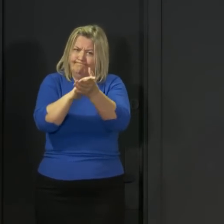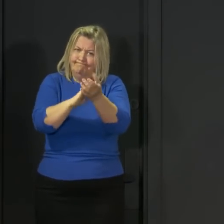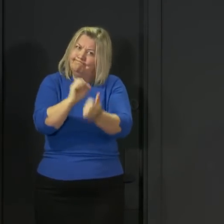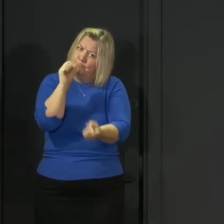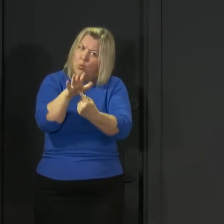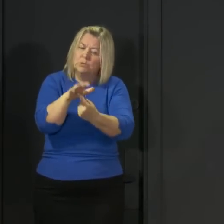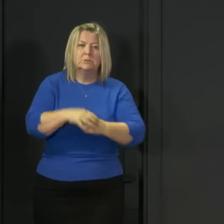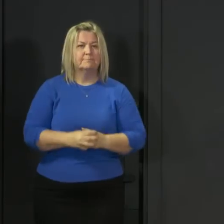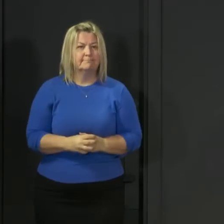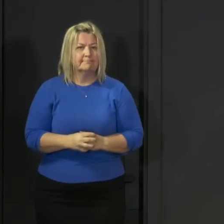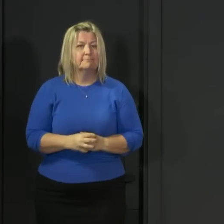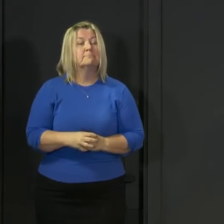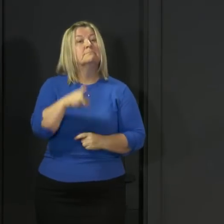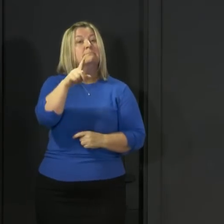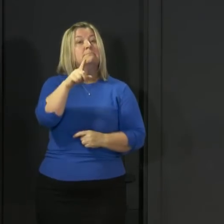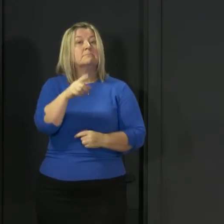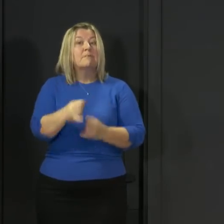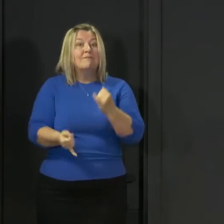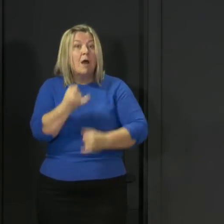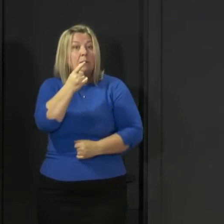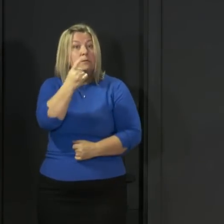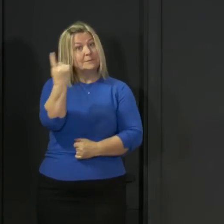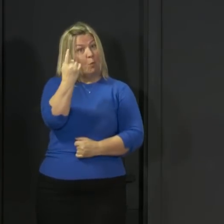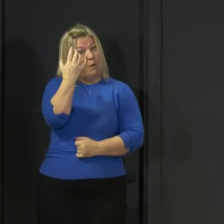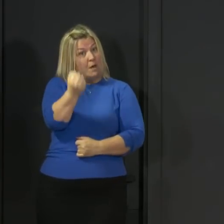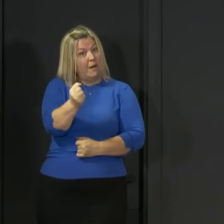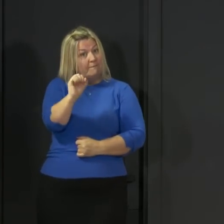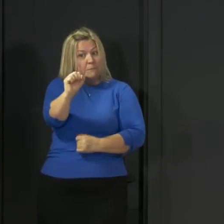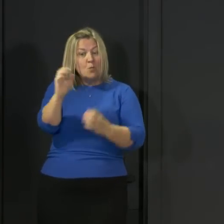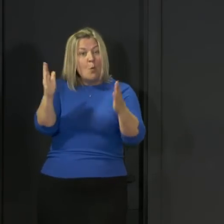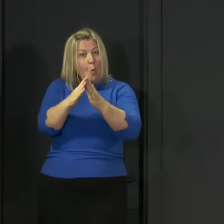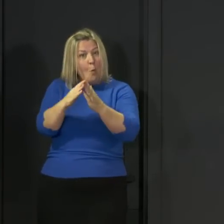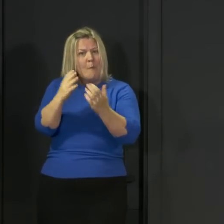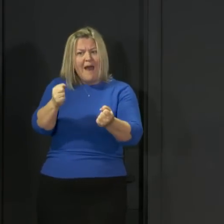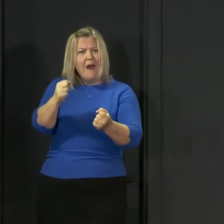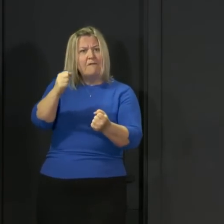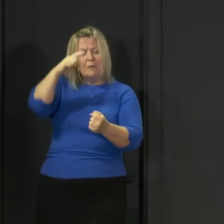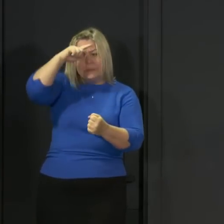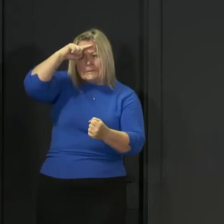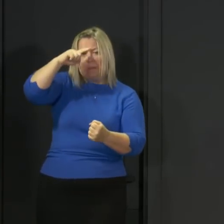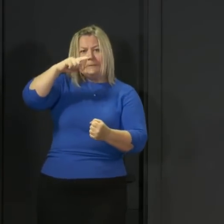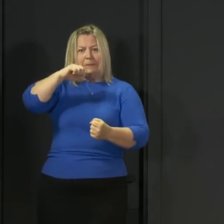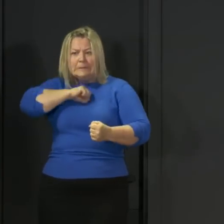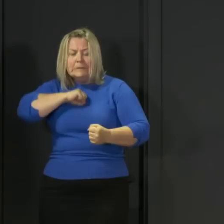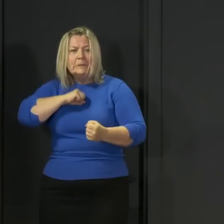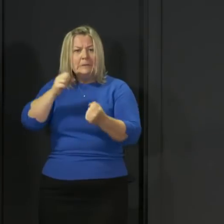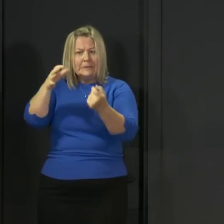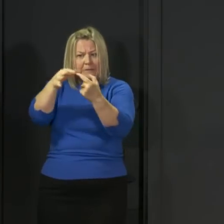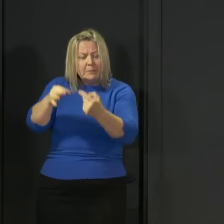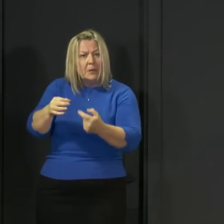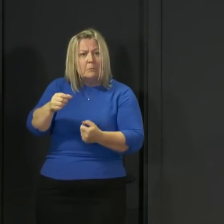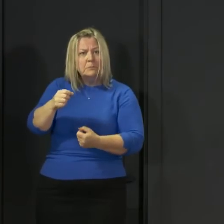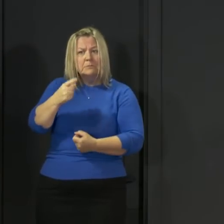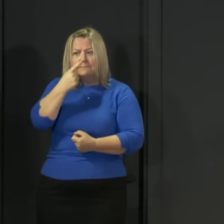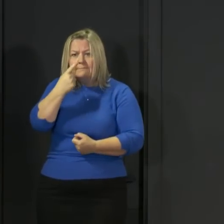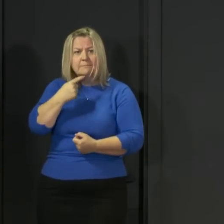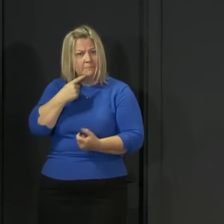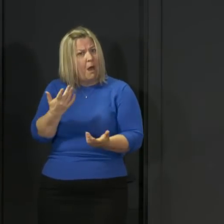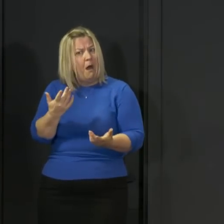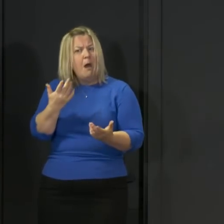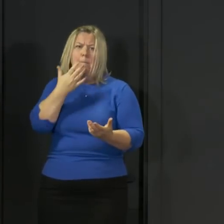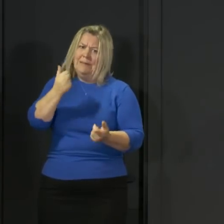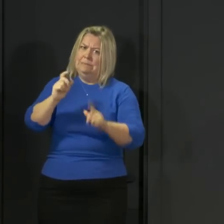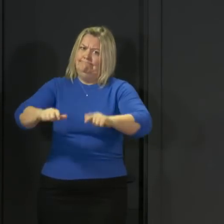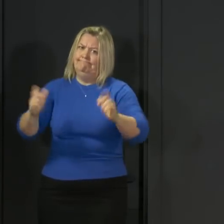finally, if you or someone else in your household has symptoms, then you should stay at home completely. And a reminder, those symptoms from today